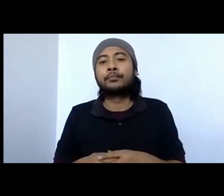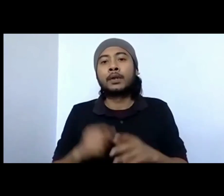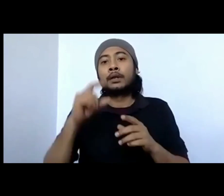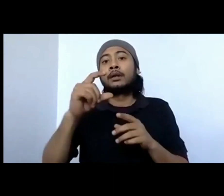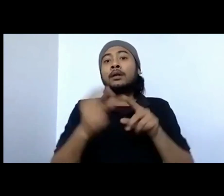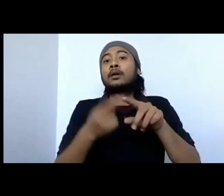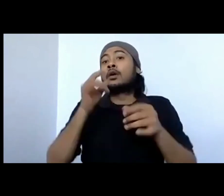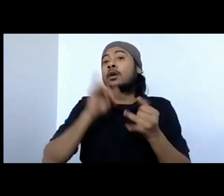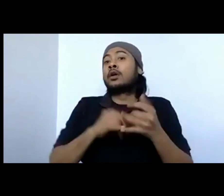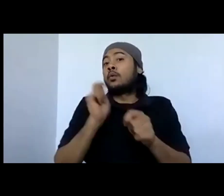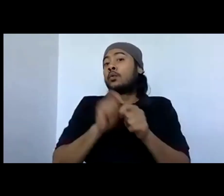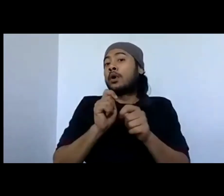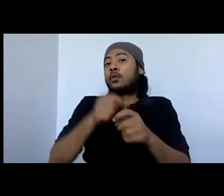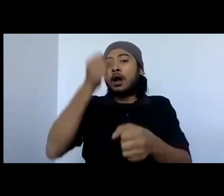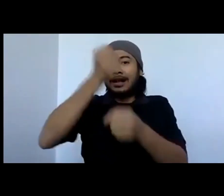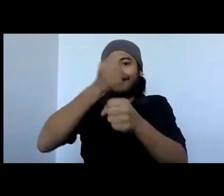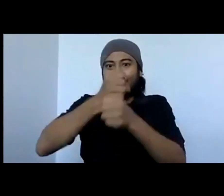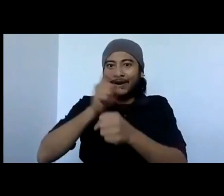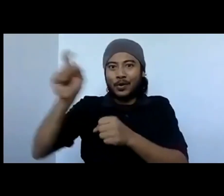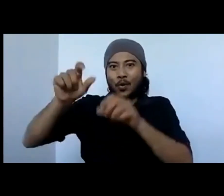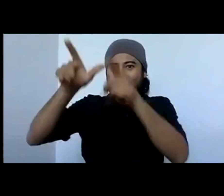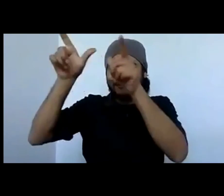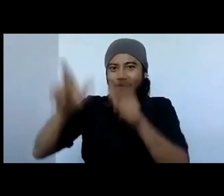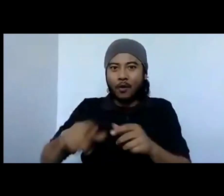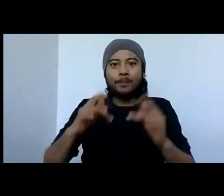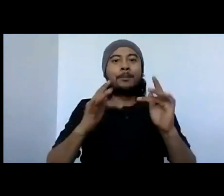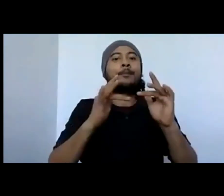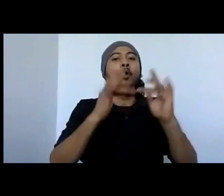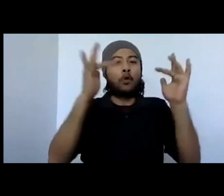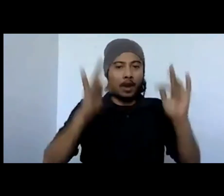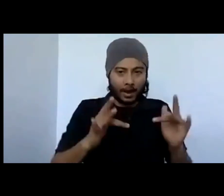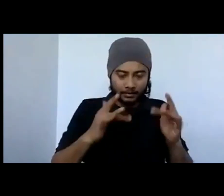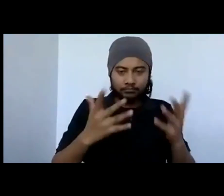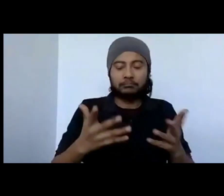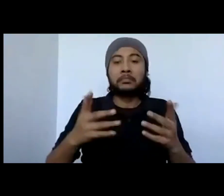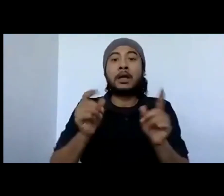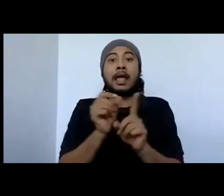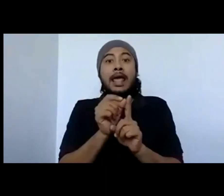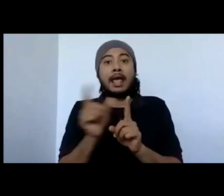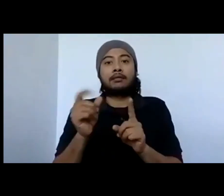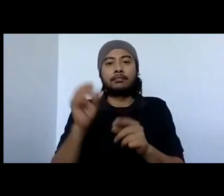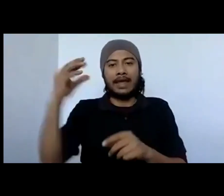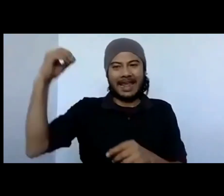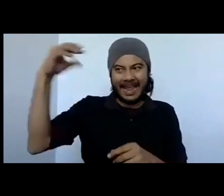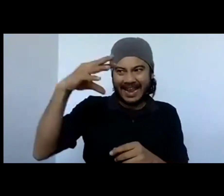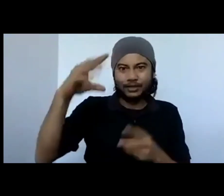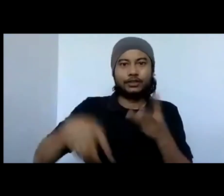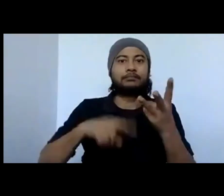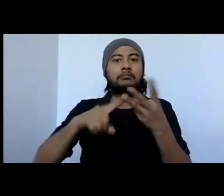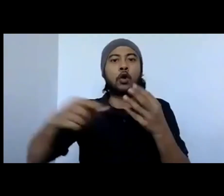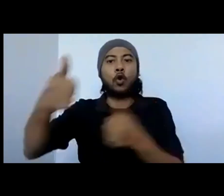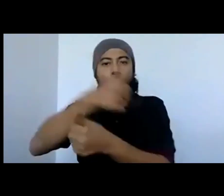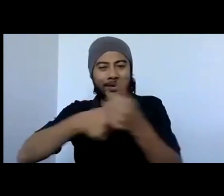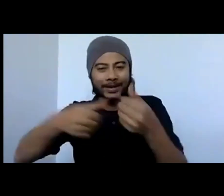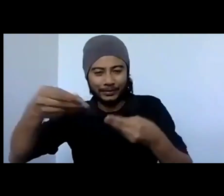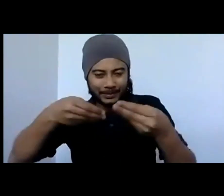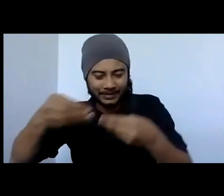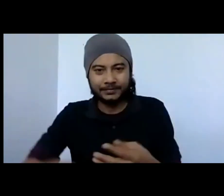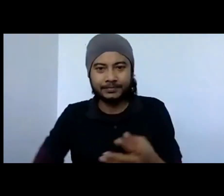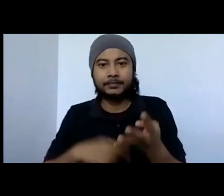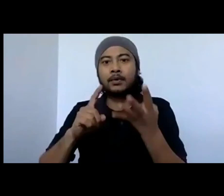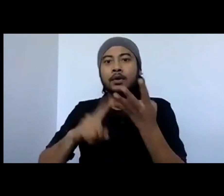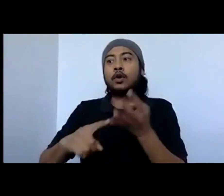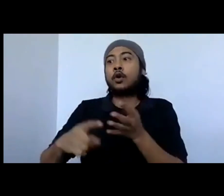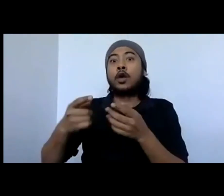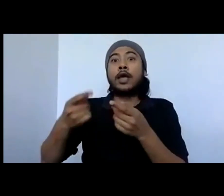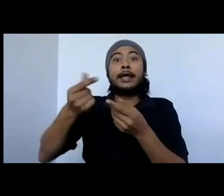e-governance. We work in energy. We work in competition. We work in economic regulations. We are also representing a